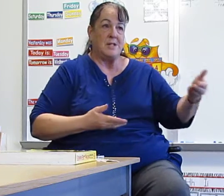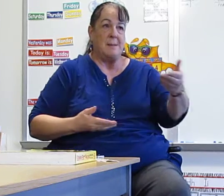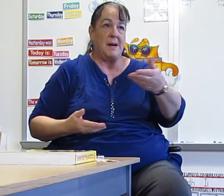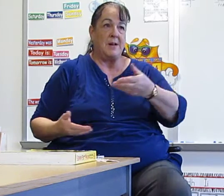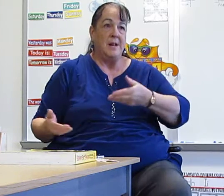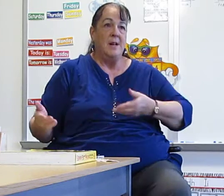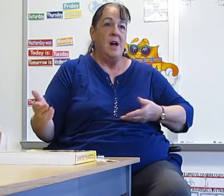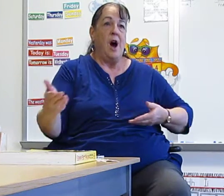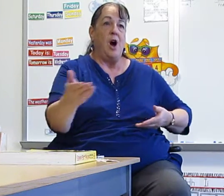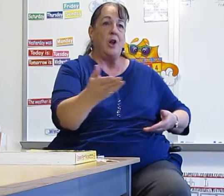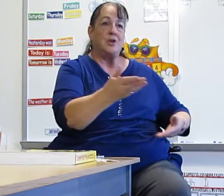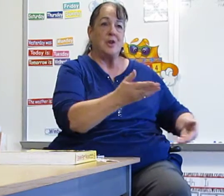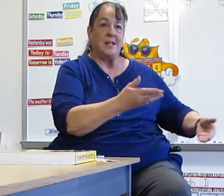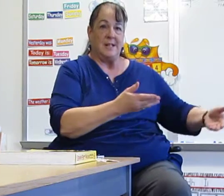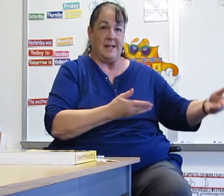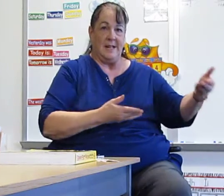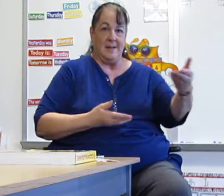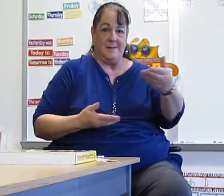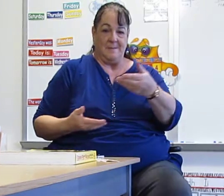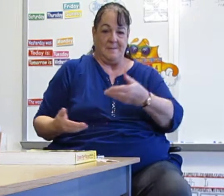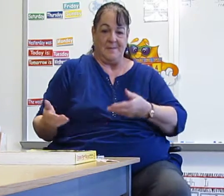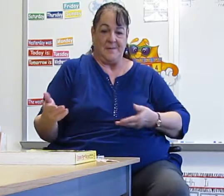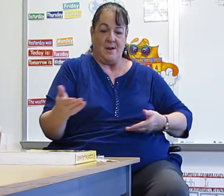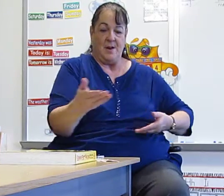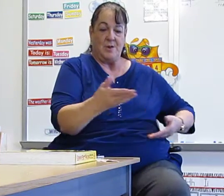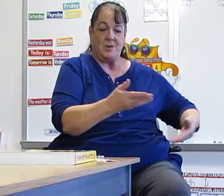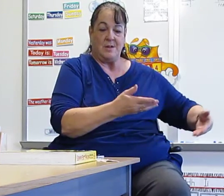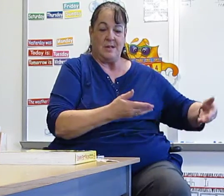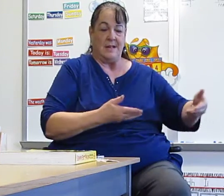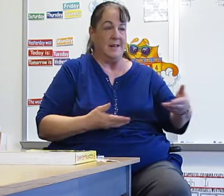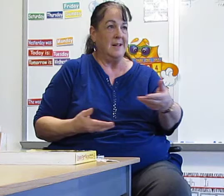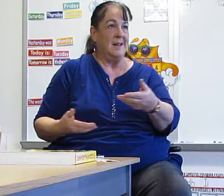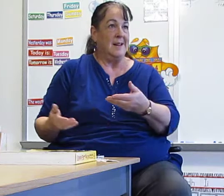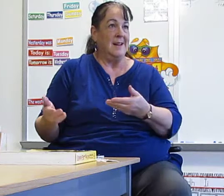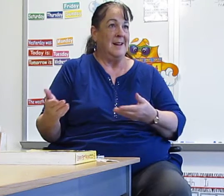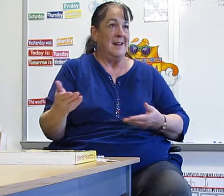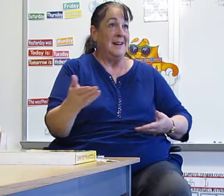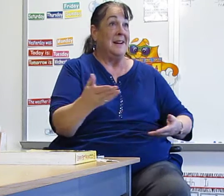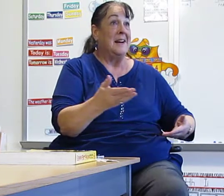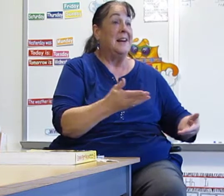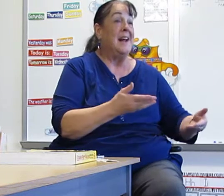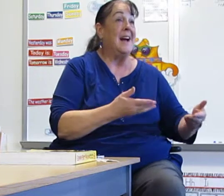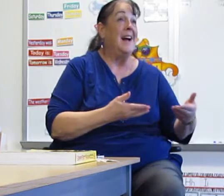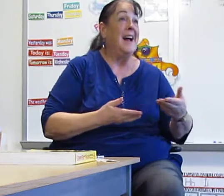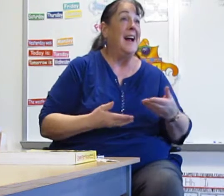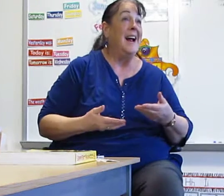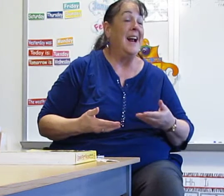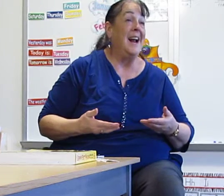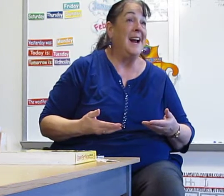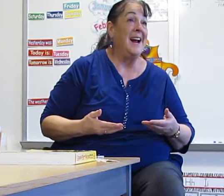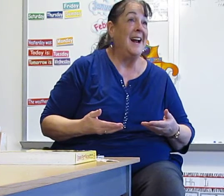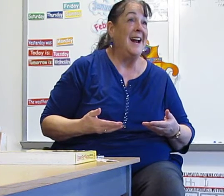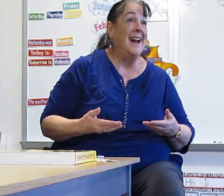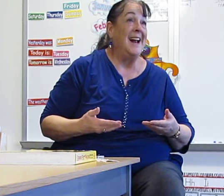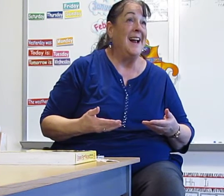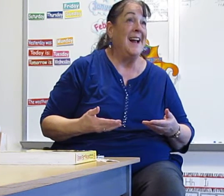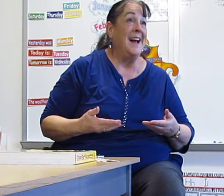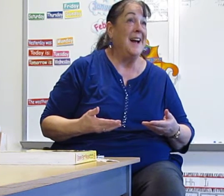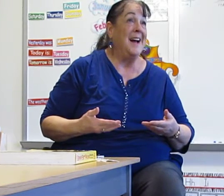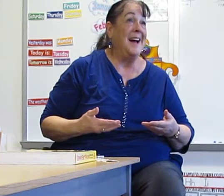stomach. Alternately. Alternately. I'm just. I'm going to ask a question. Yeah. Because. Don't think about that. You